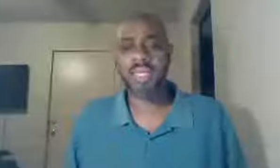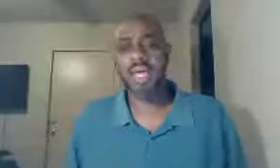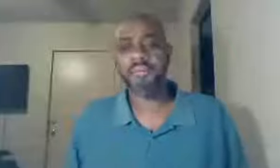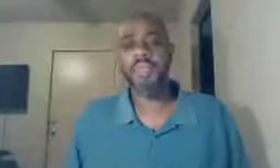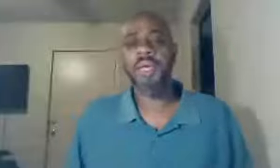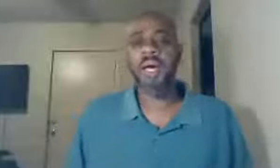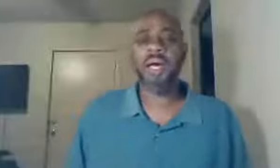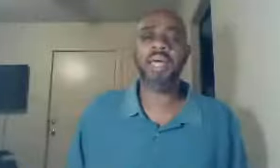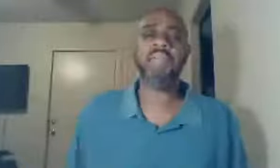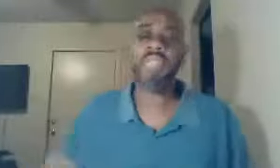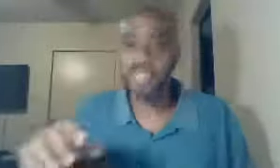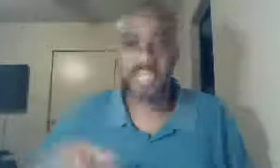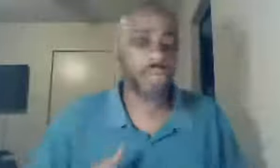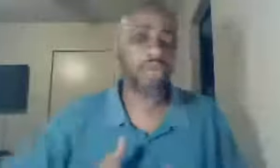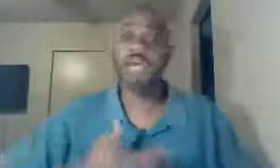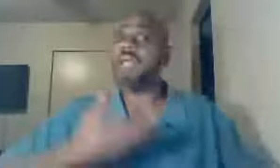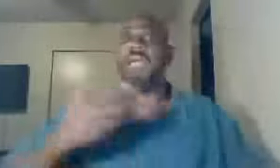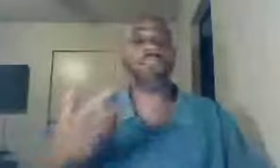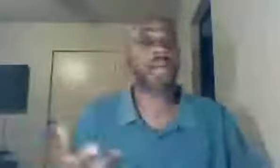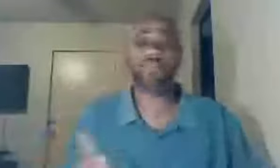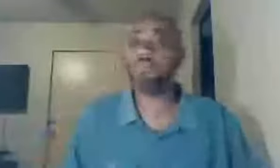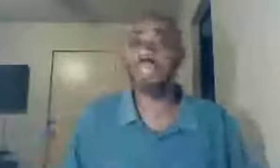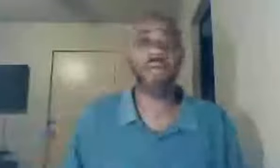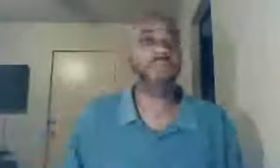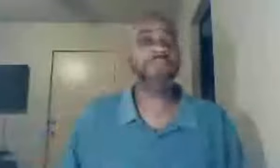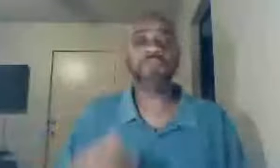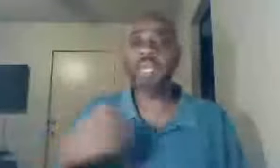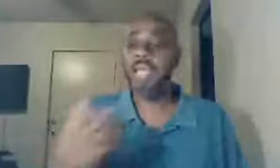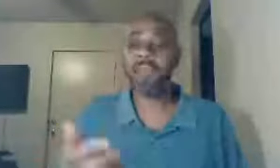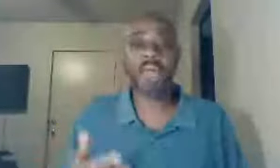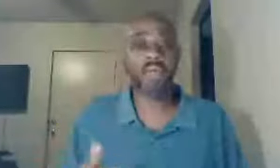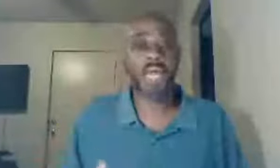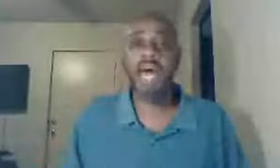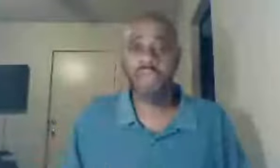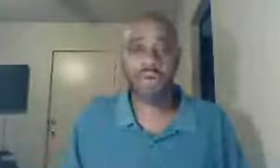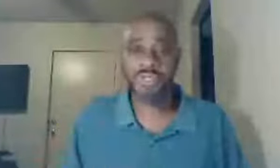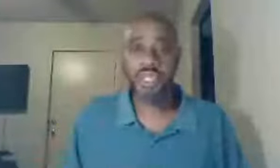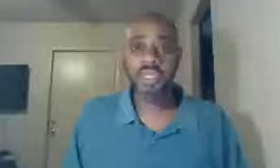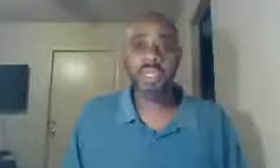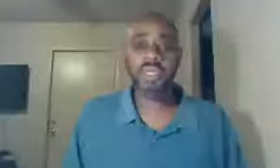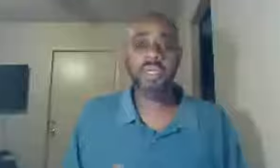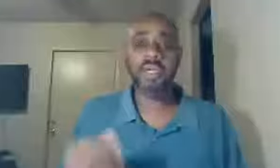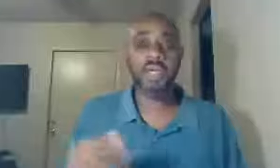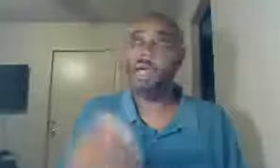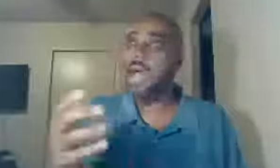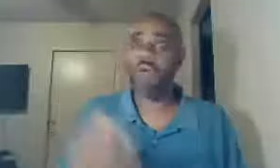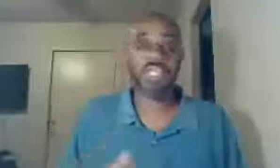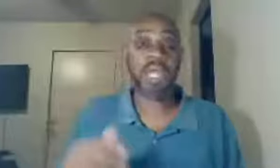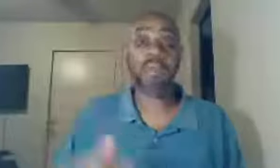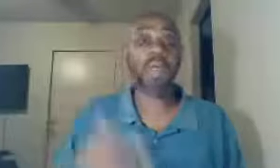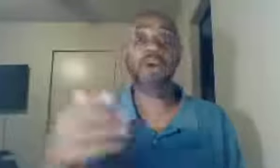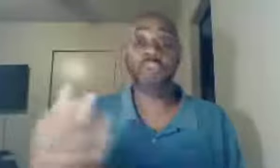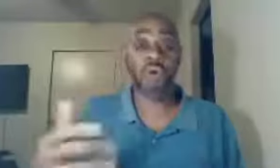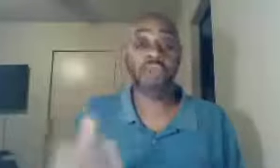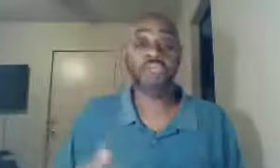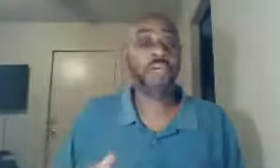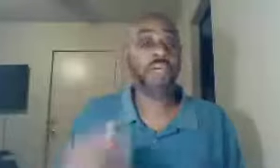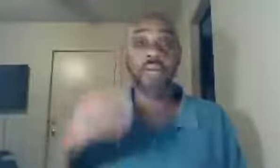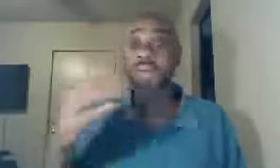time, and then he came back to himself, and got back on the high horse, high horse, he got back on the horse, and went